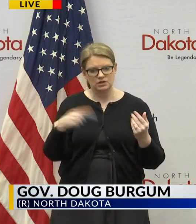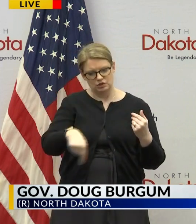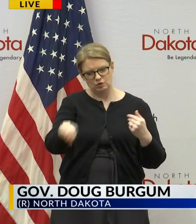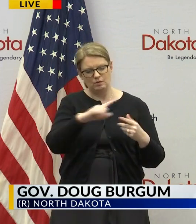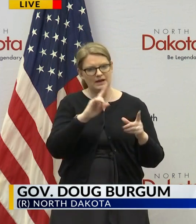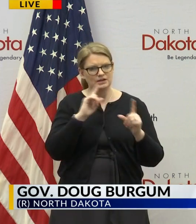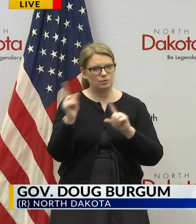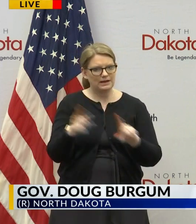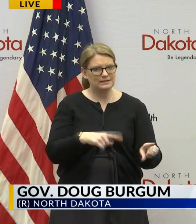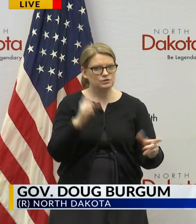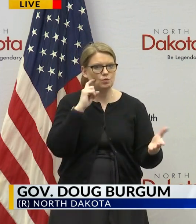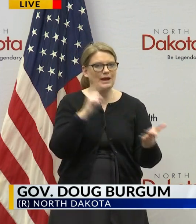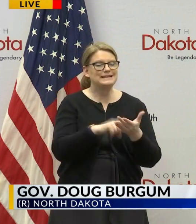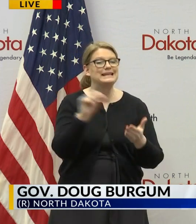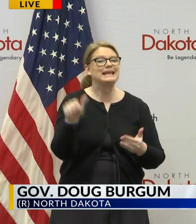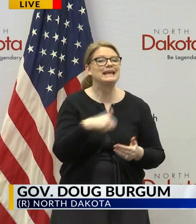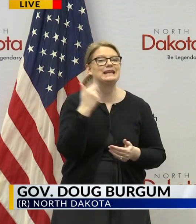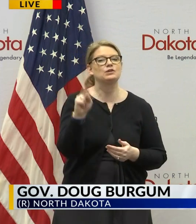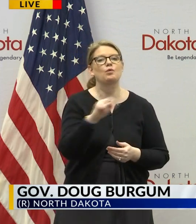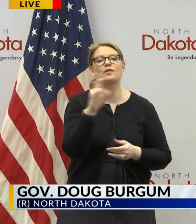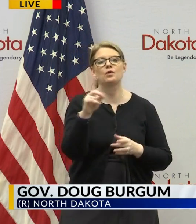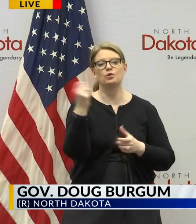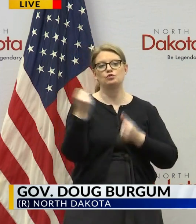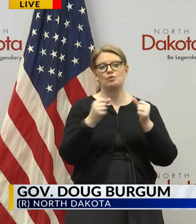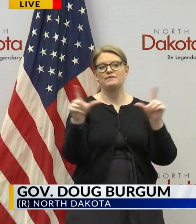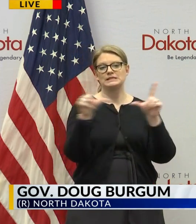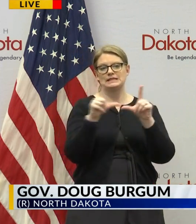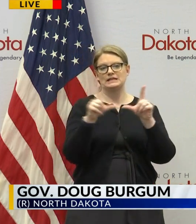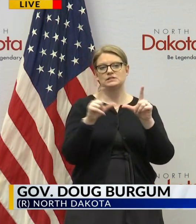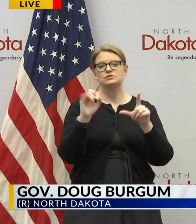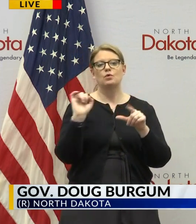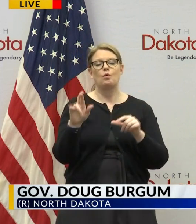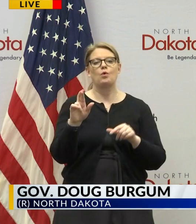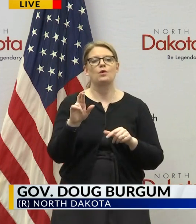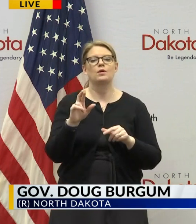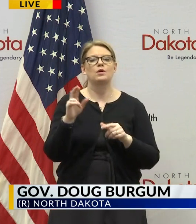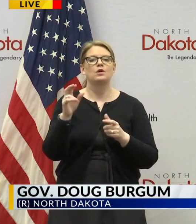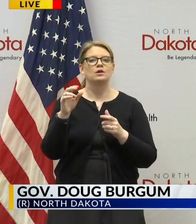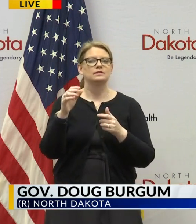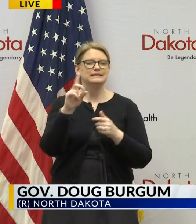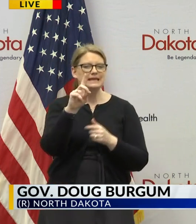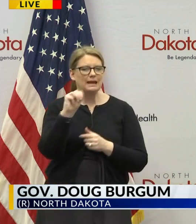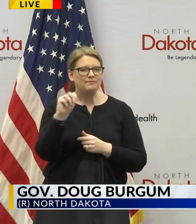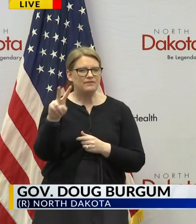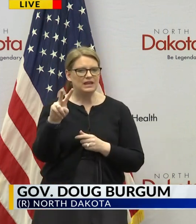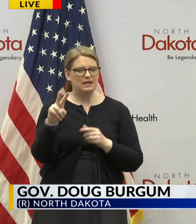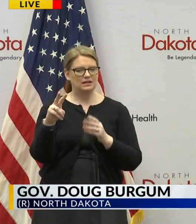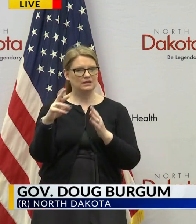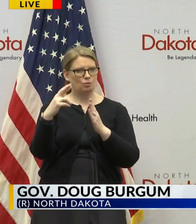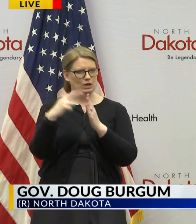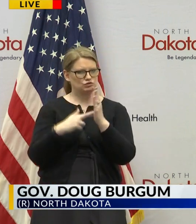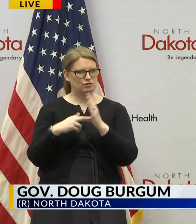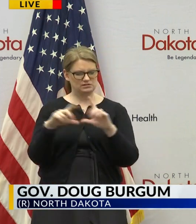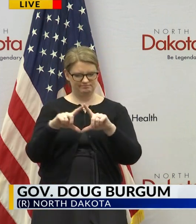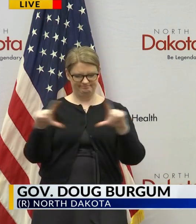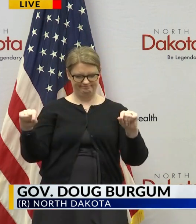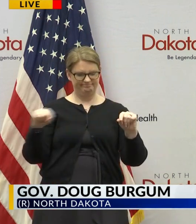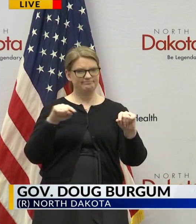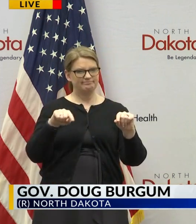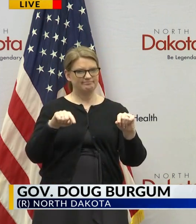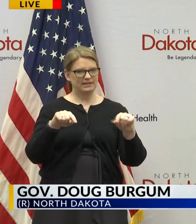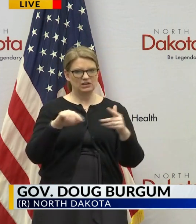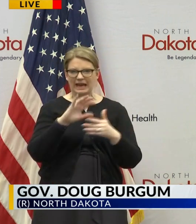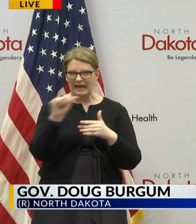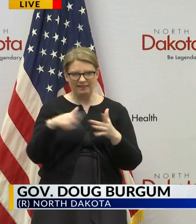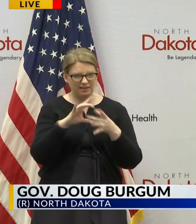to recognize any North Dakota driver's license or North Dakota voter motor vehicle registration that are